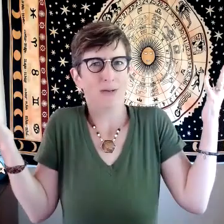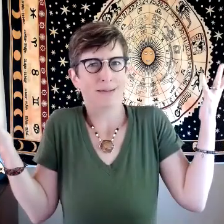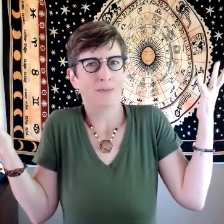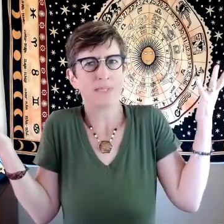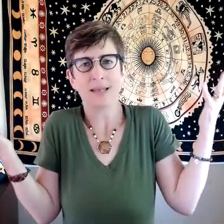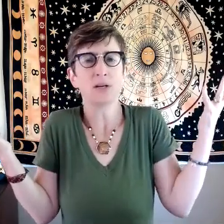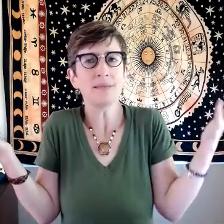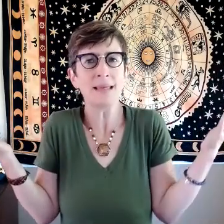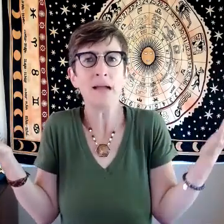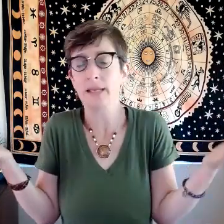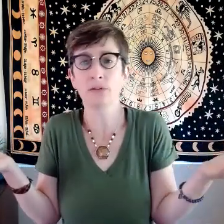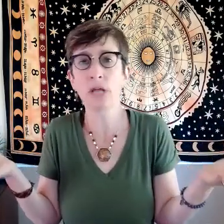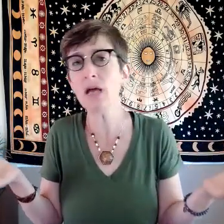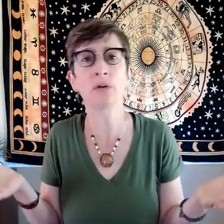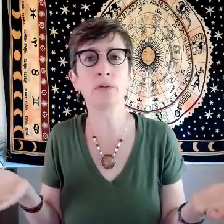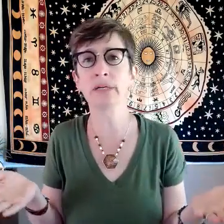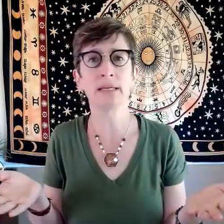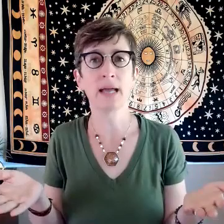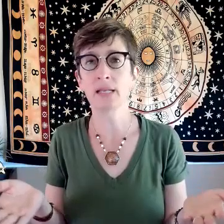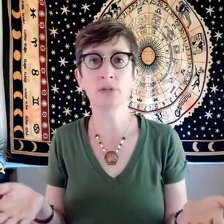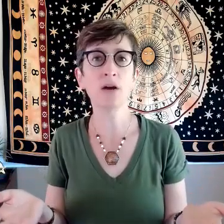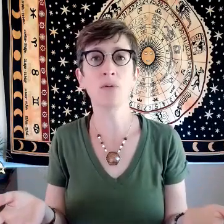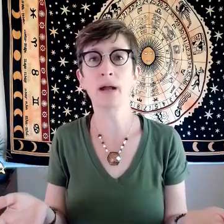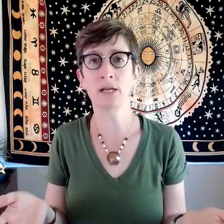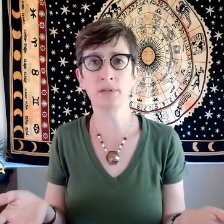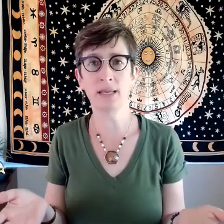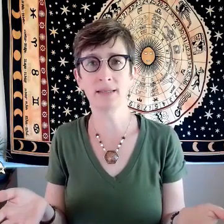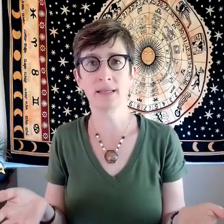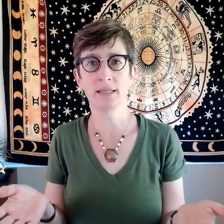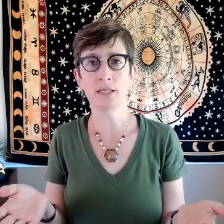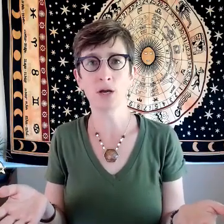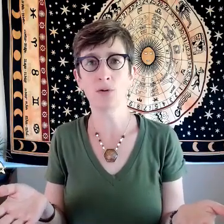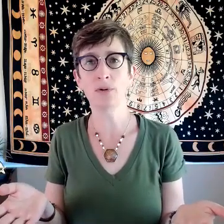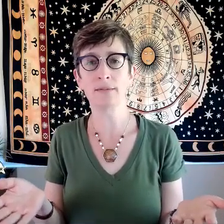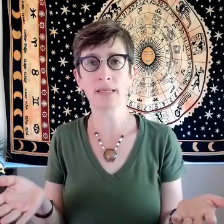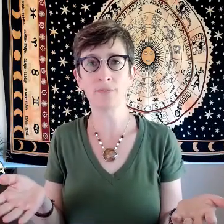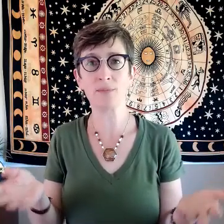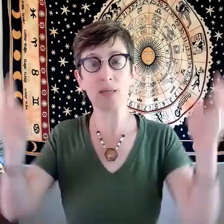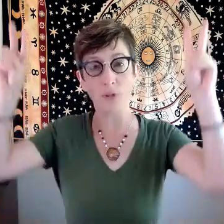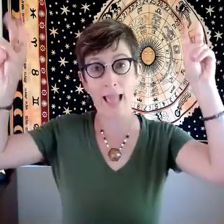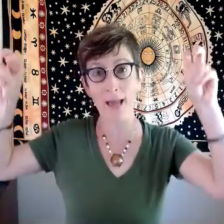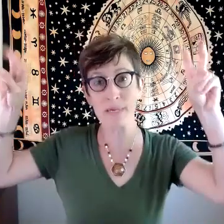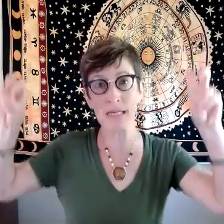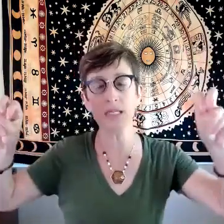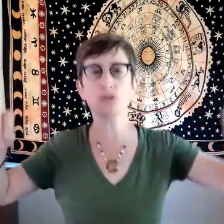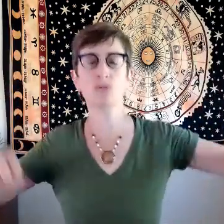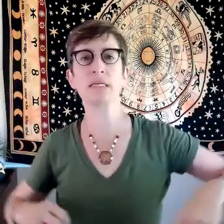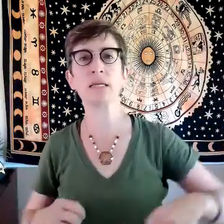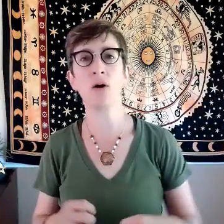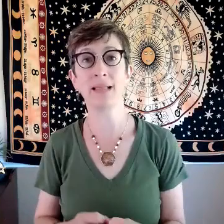was that a good thing i don't know i don't know i know that you know it made people happy to see all